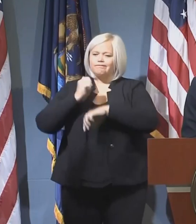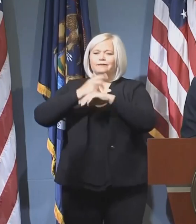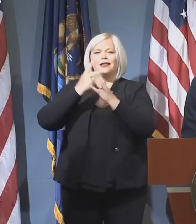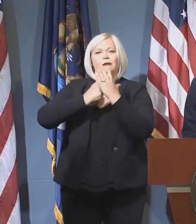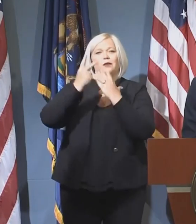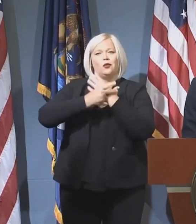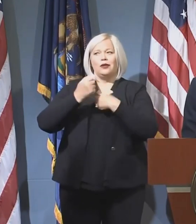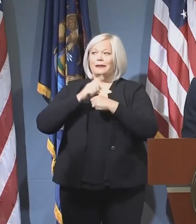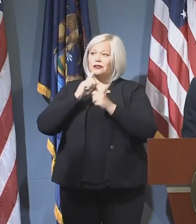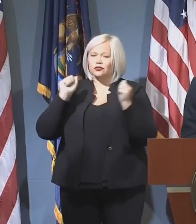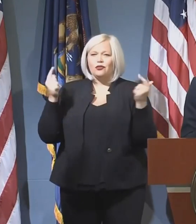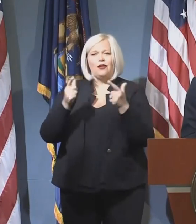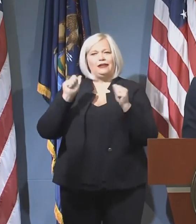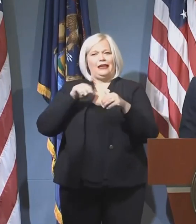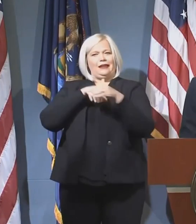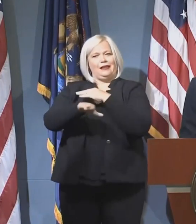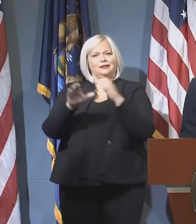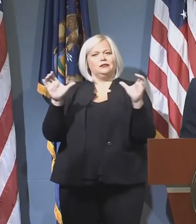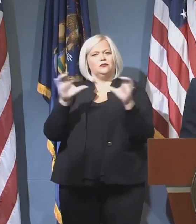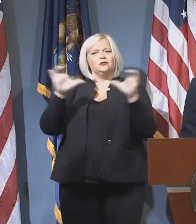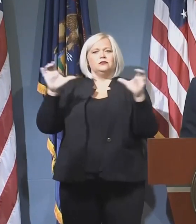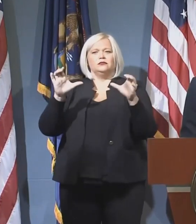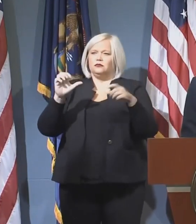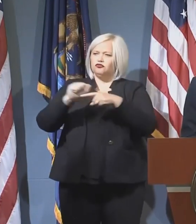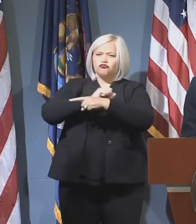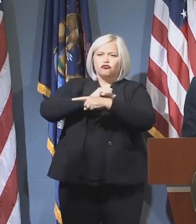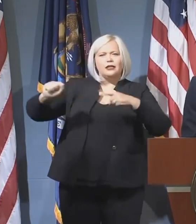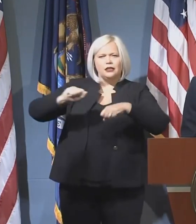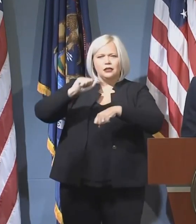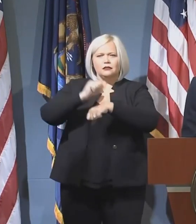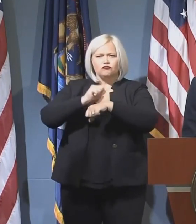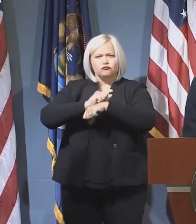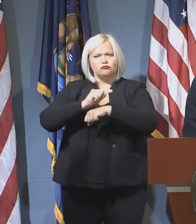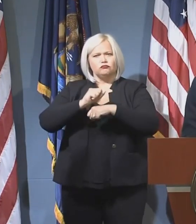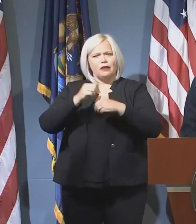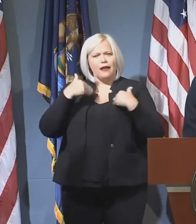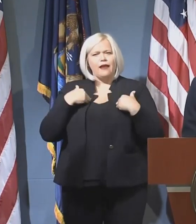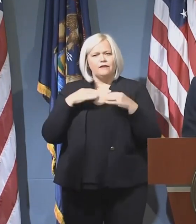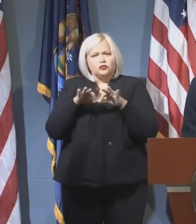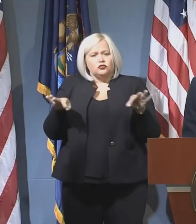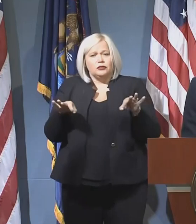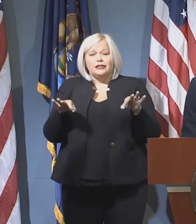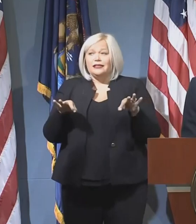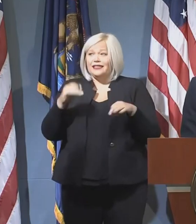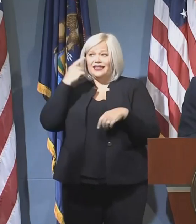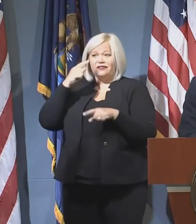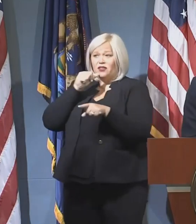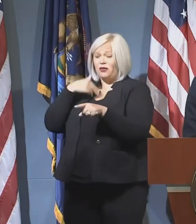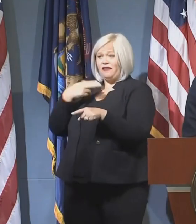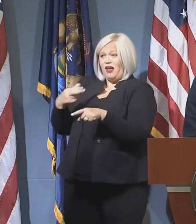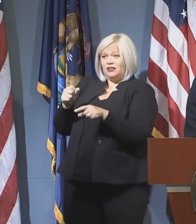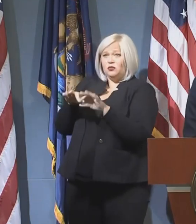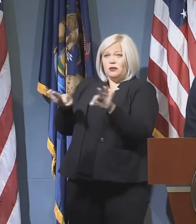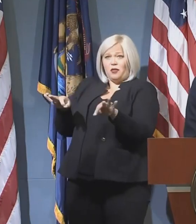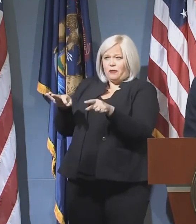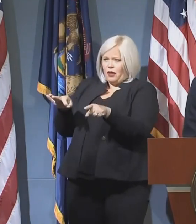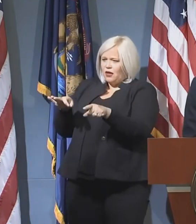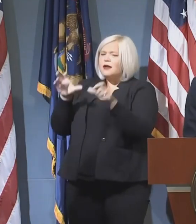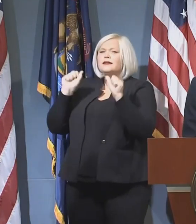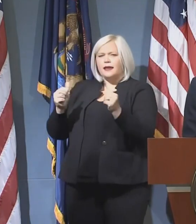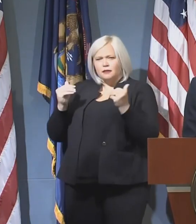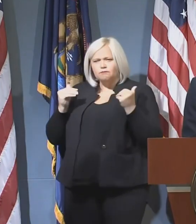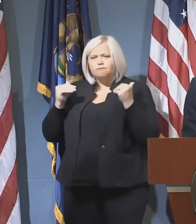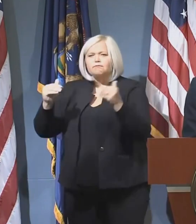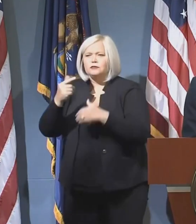certificates and degrees in in-demand jobs. It also helps if you don't have a high school diploma. Wherever you are in